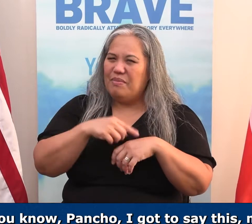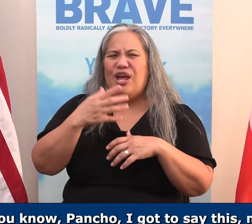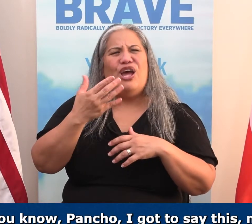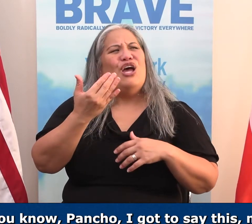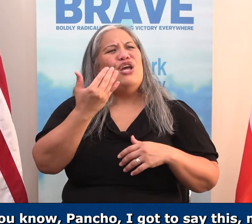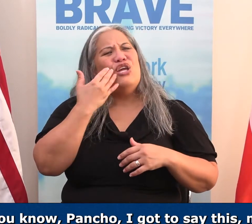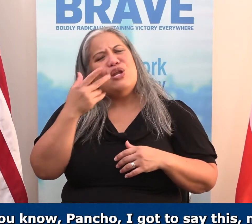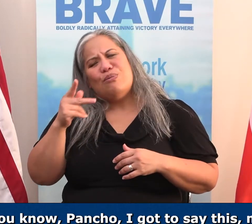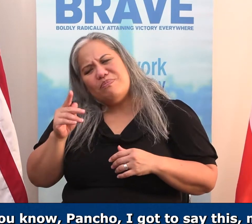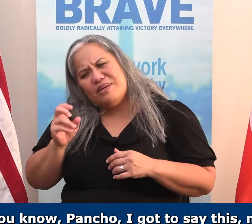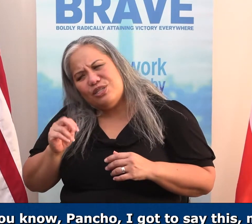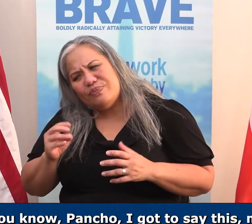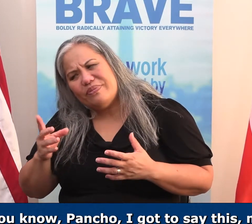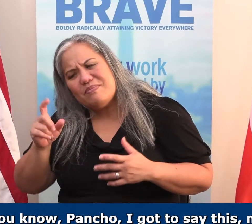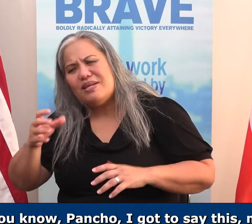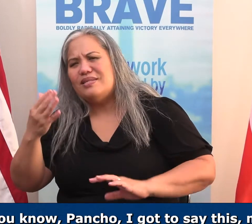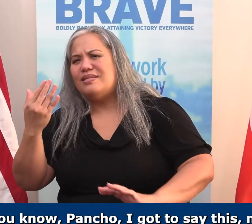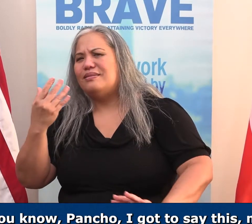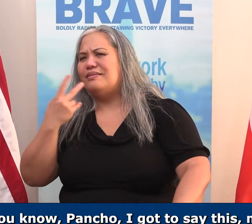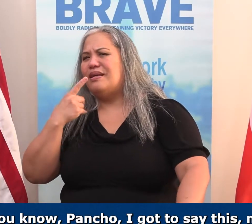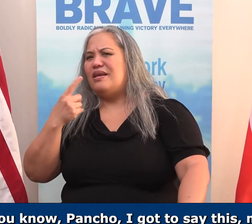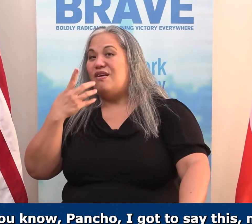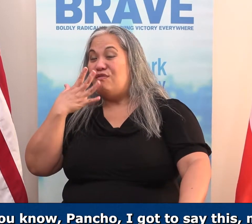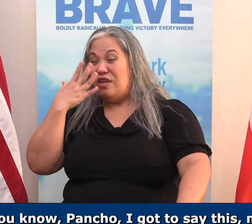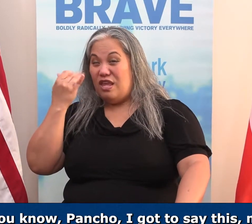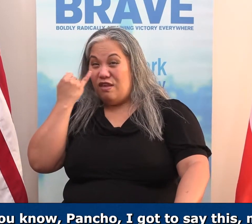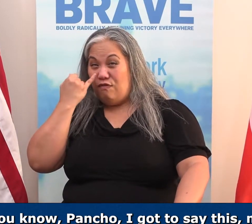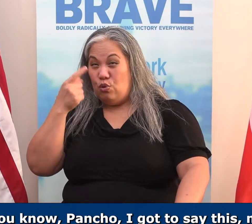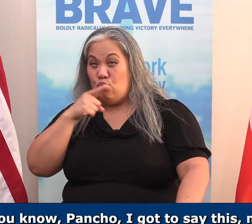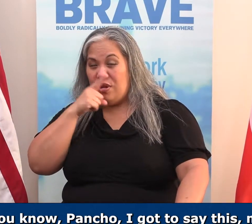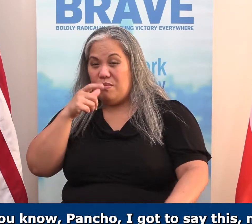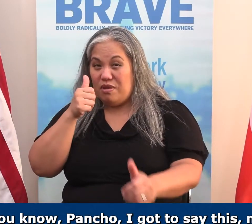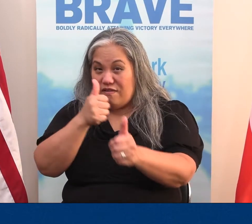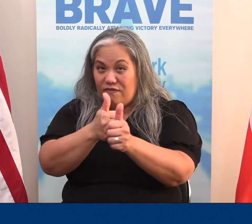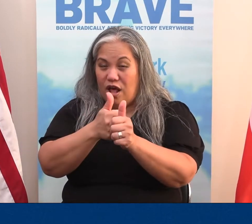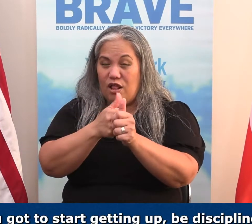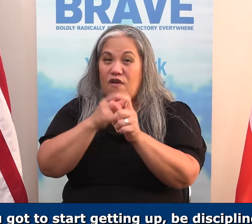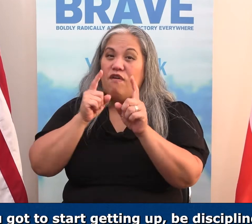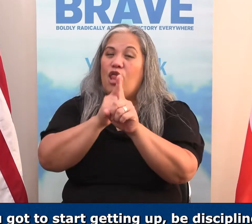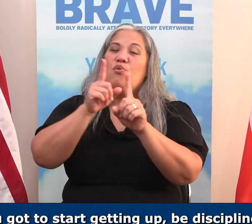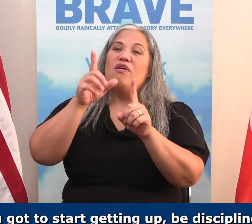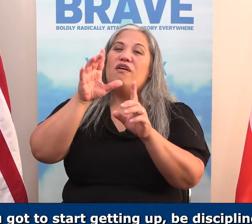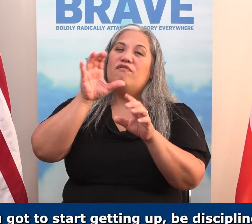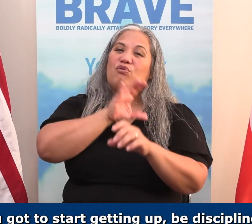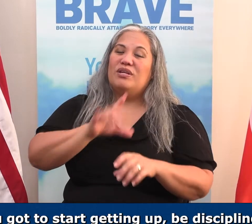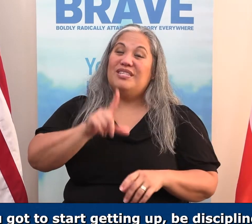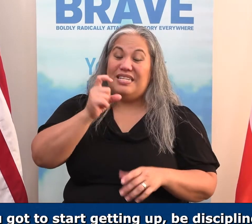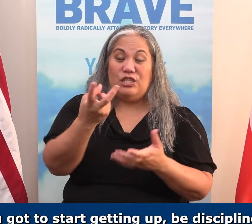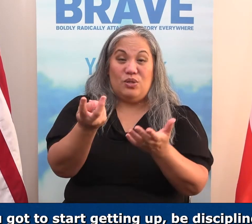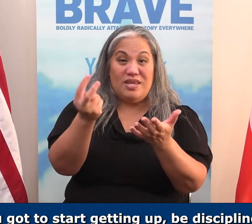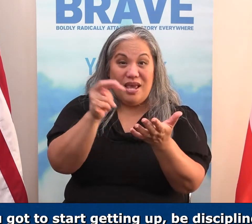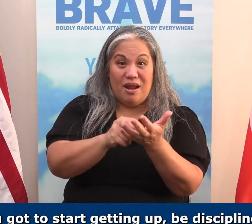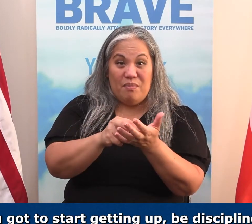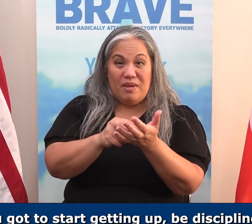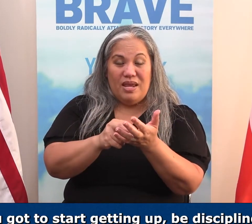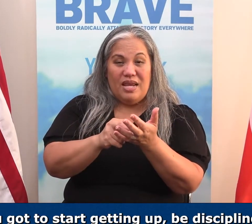Pancho, I got to say this, man, if you're really going to be a follower of Christ, you got to start getting up, be